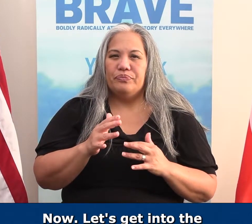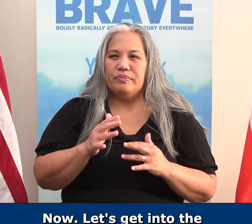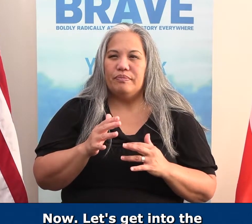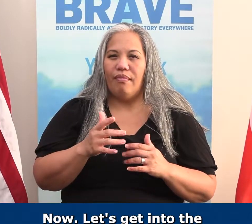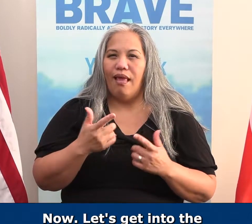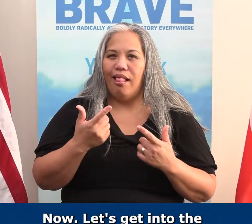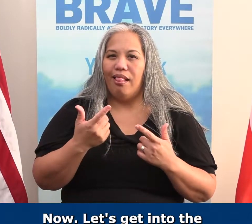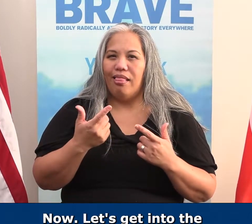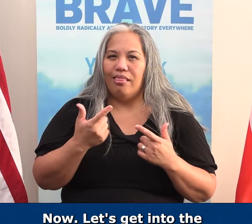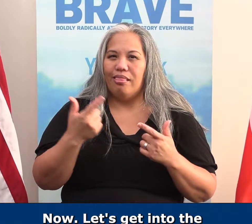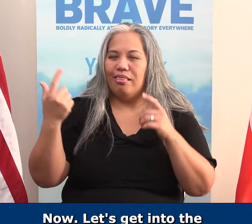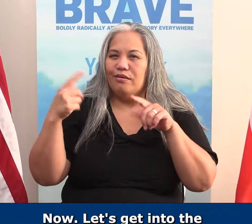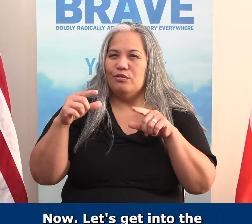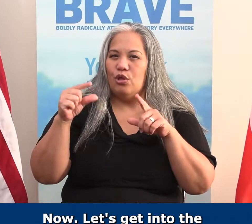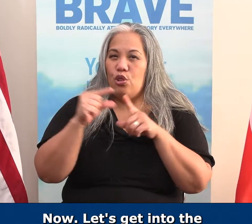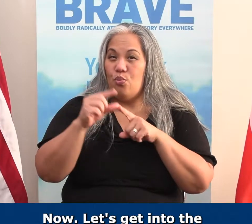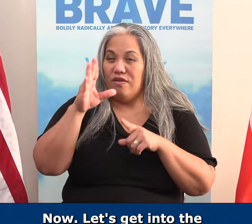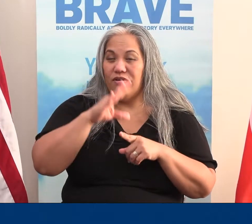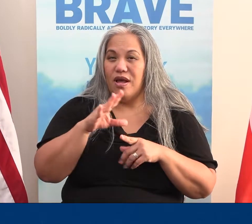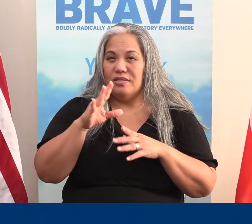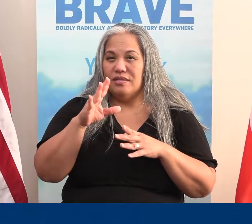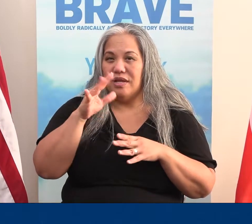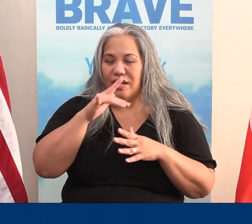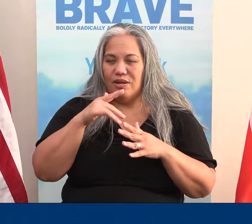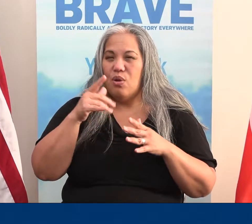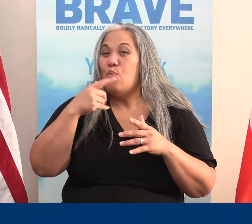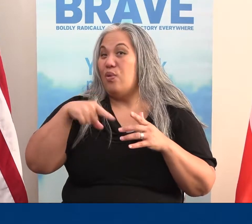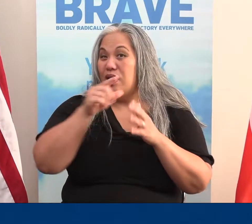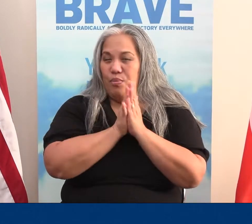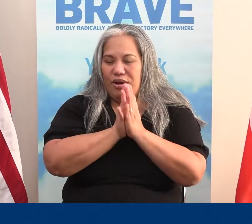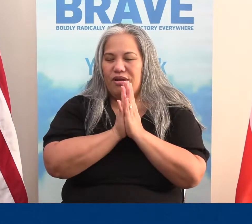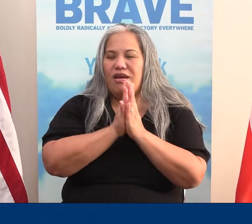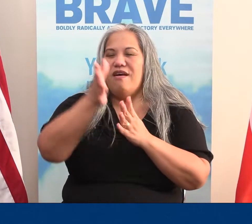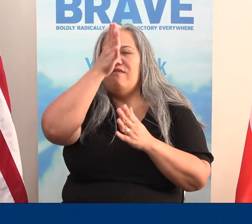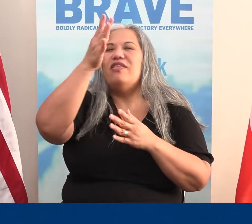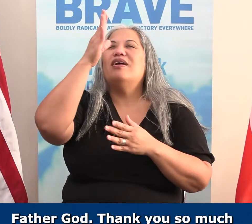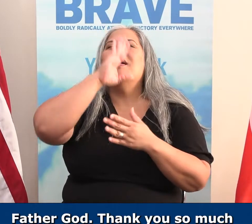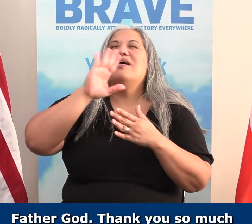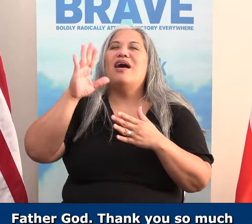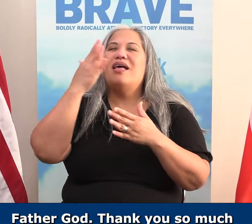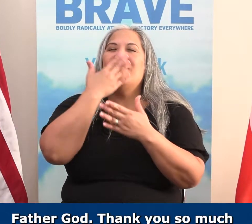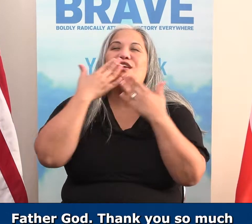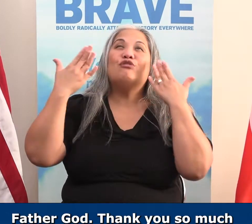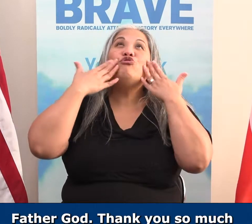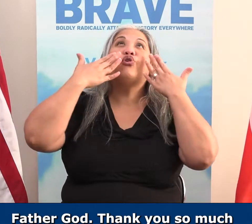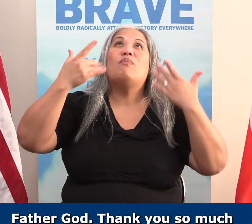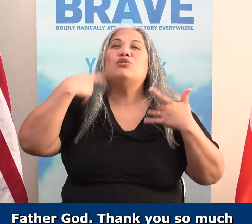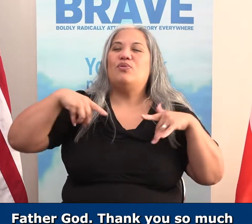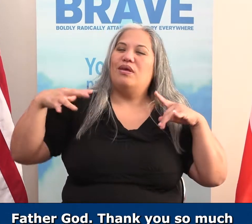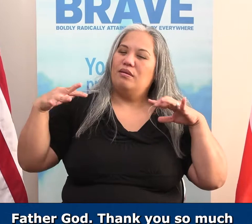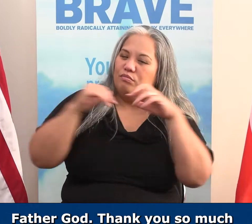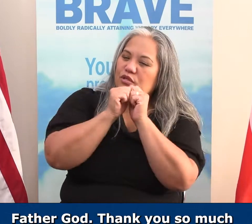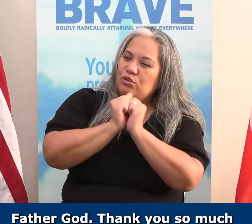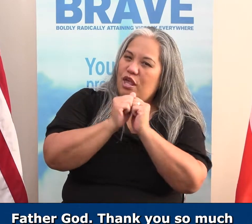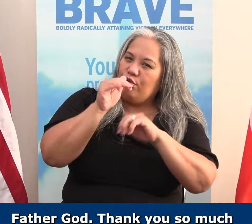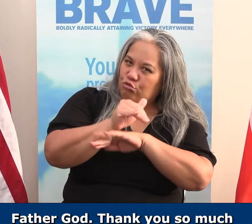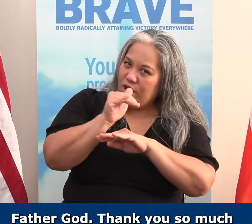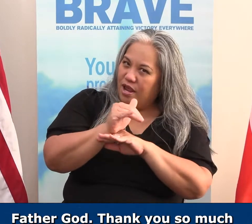Now, let's get into the Word of God's study. But let's start with a word of prayer. Father God, thank you so much that we can be gathered here tonight.